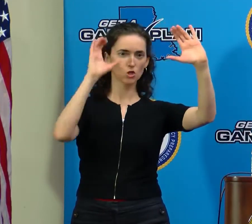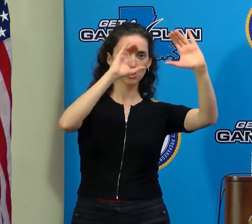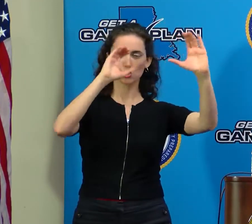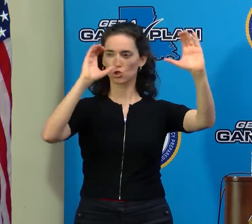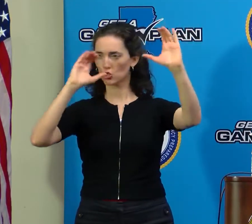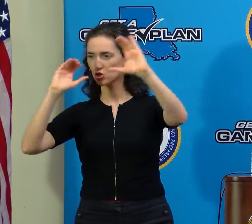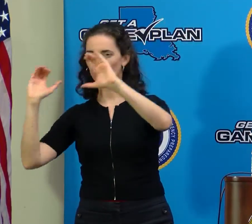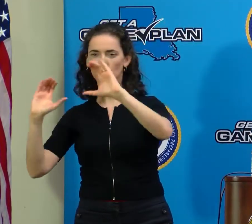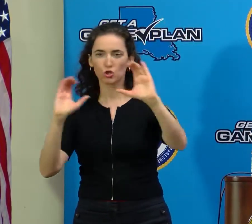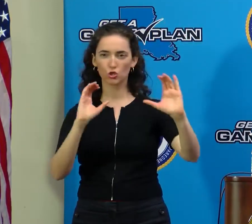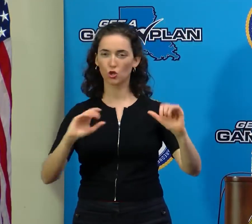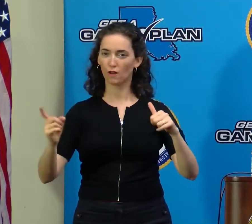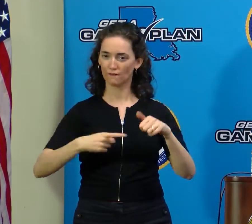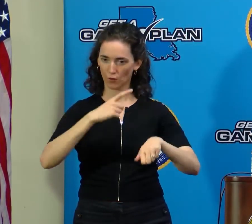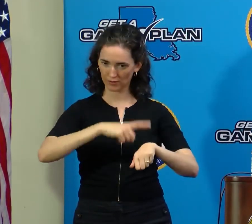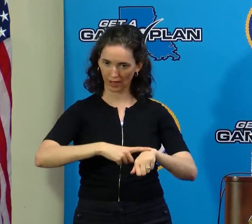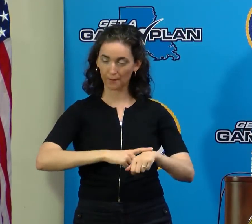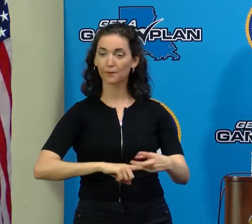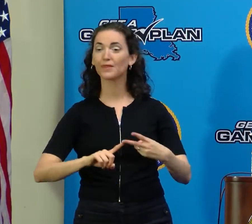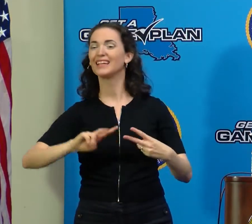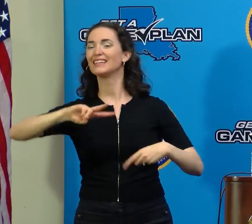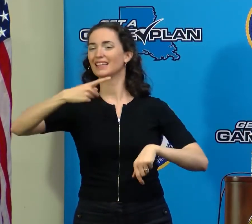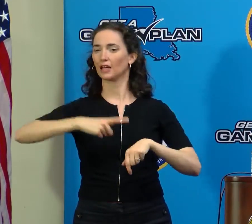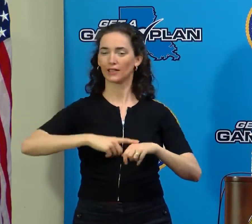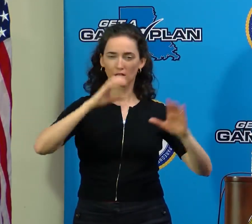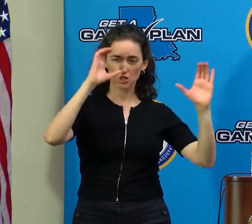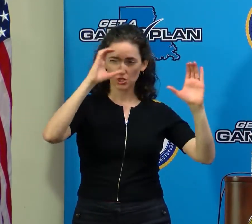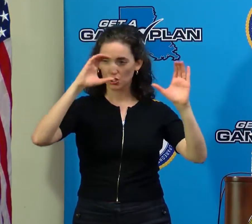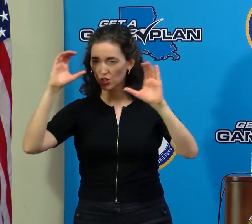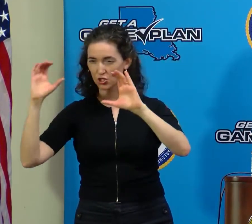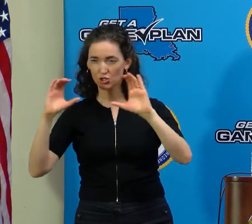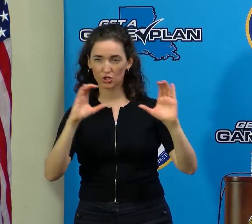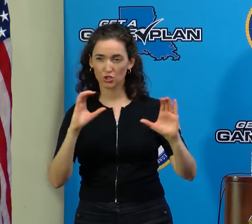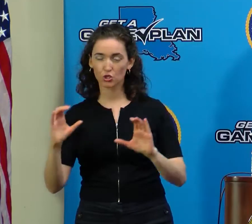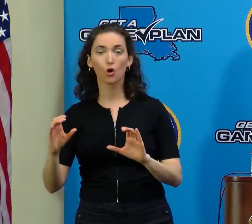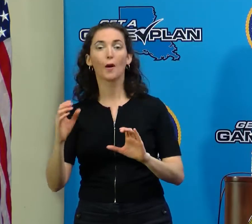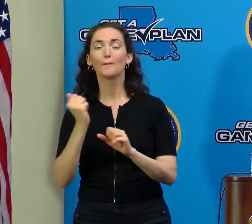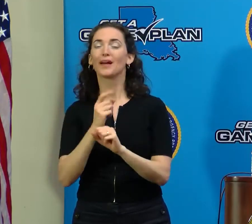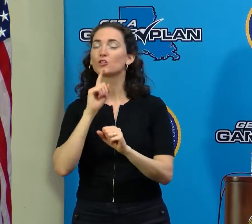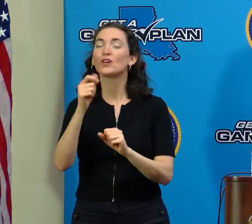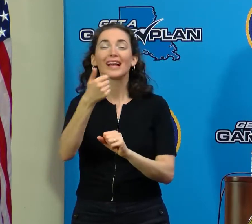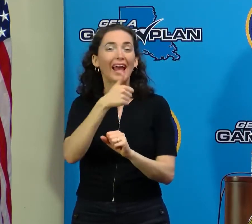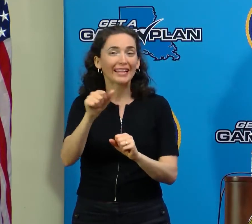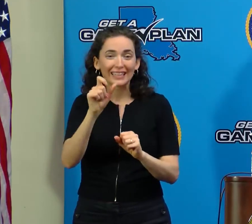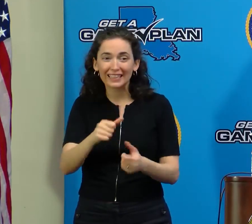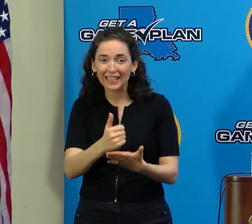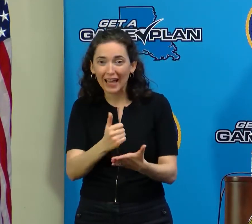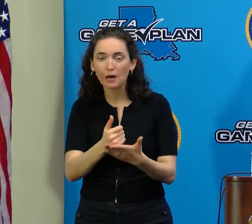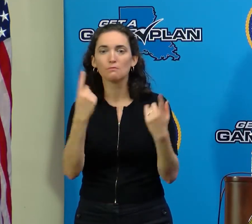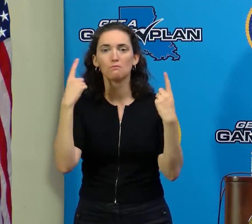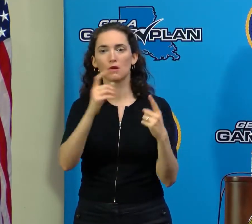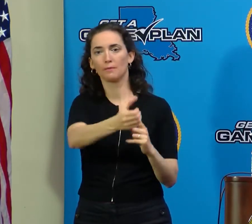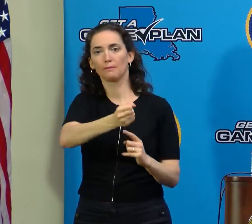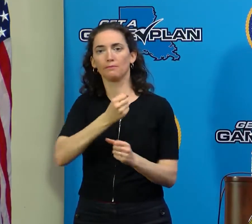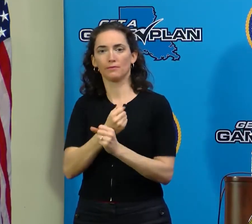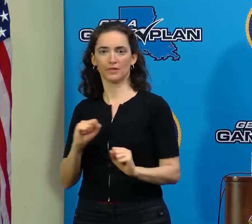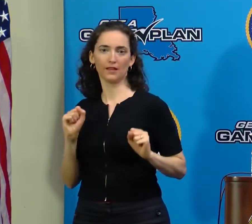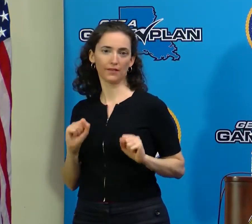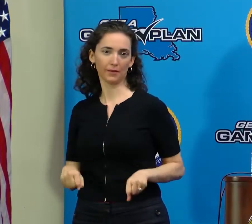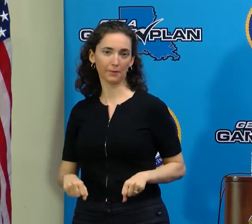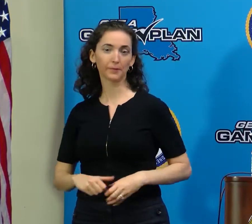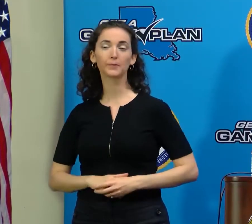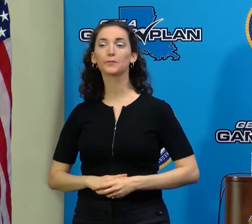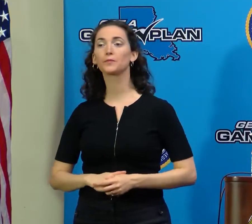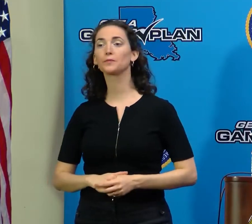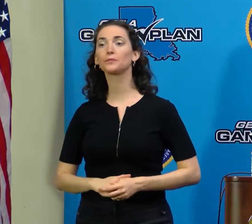come back and do a secondary search to make sure that any survivors who need to be rescued are in fact rescued. In addition